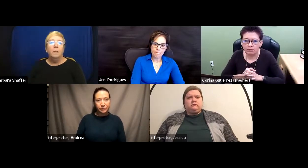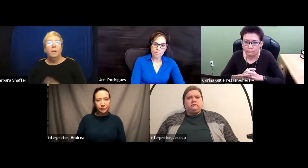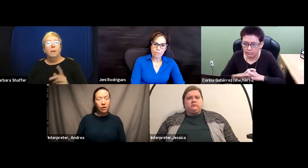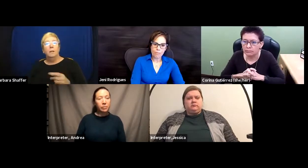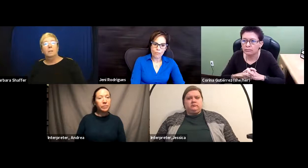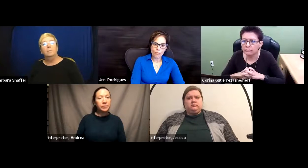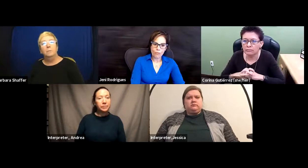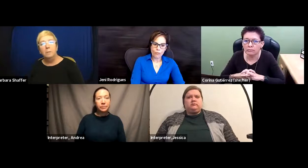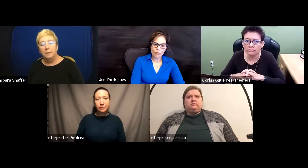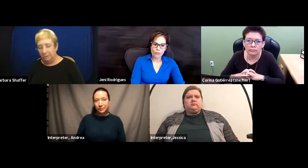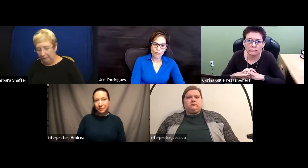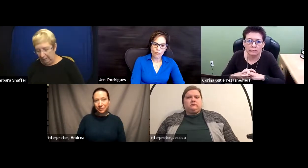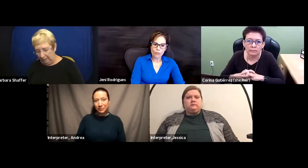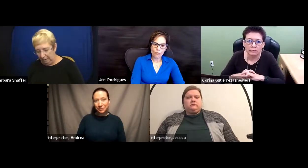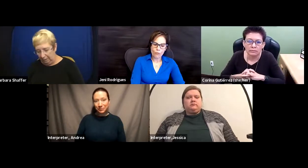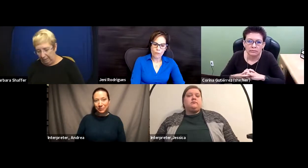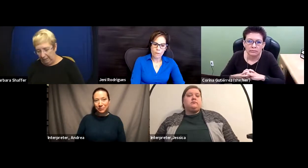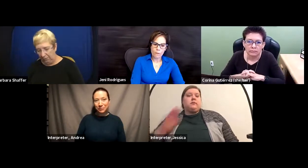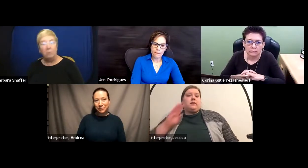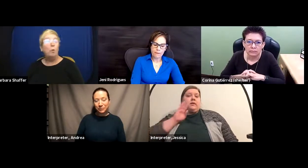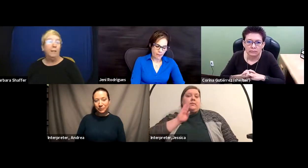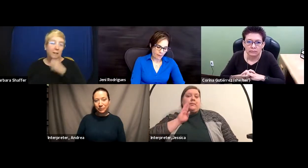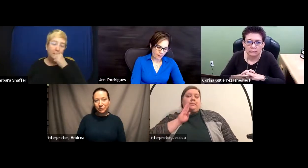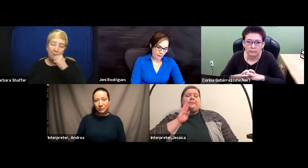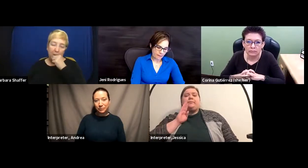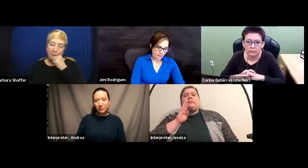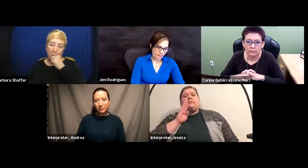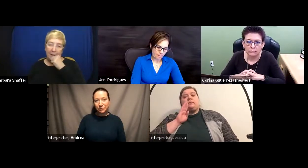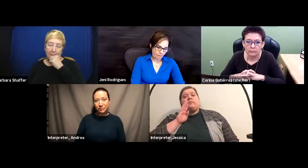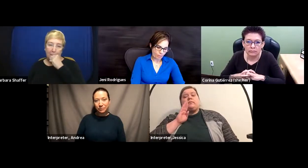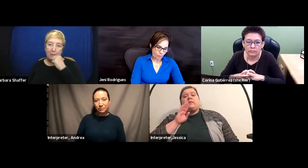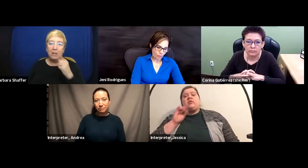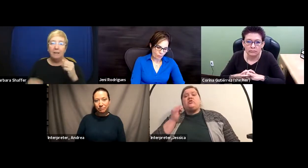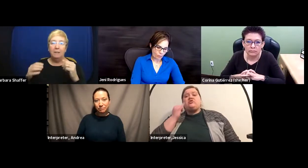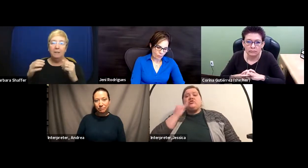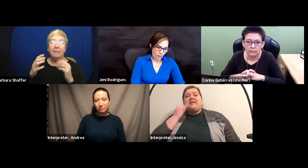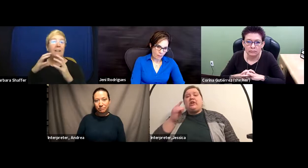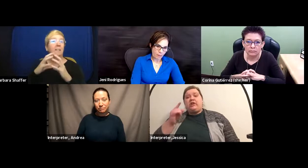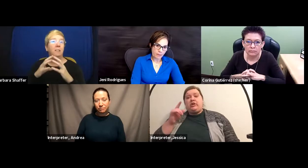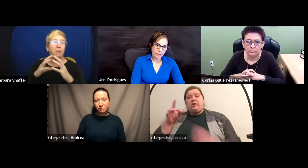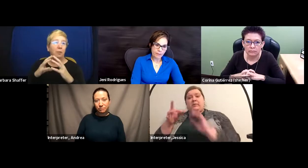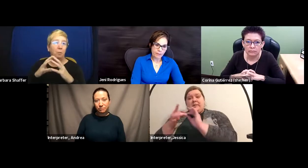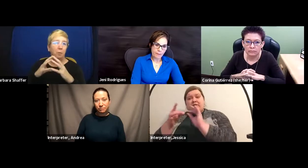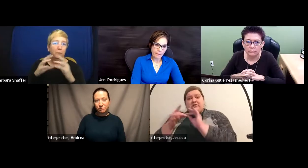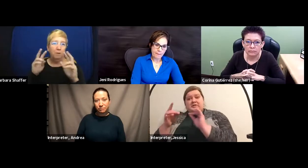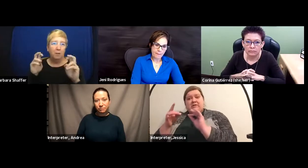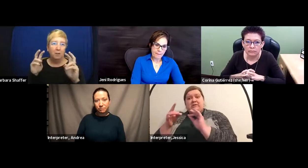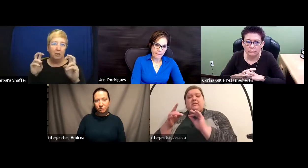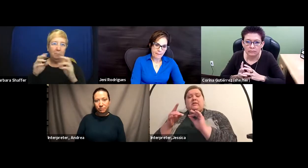Barbara? It's a really interesting point. Jenny, you brought it up first. It is difficult to prove hardship,